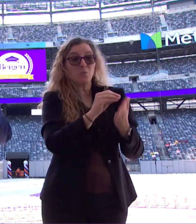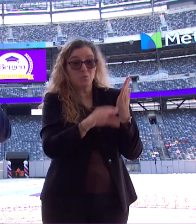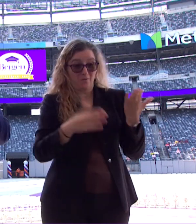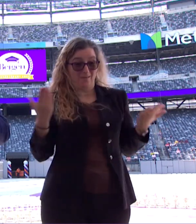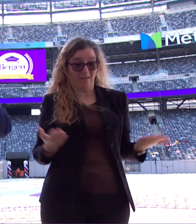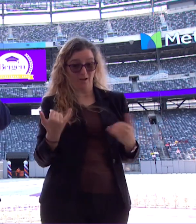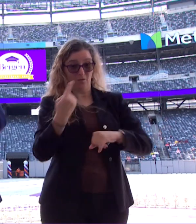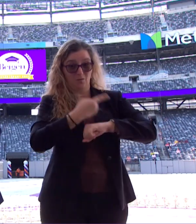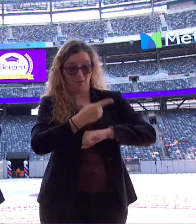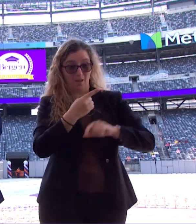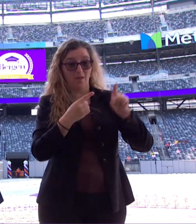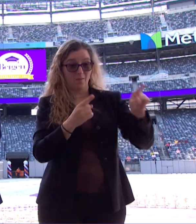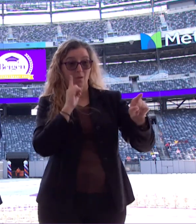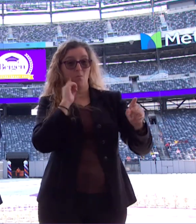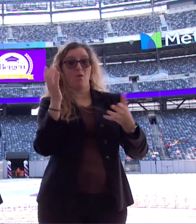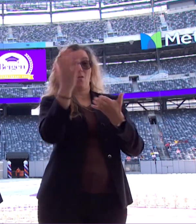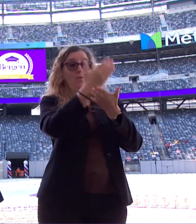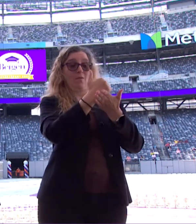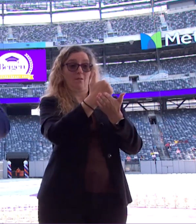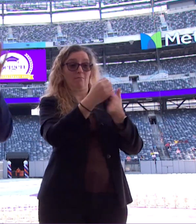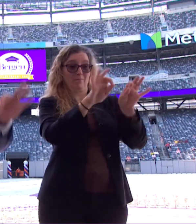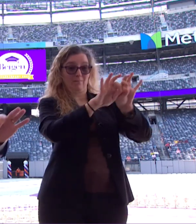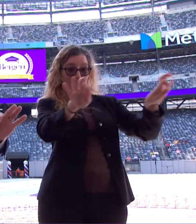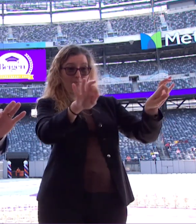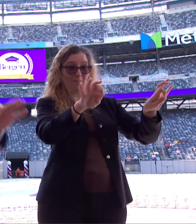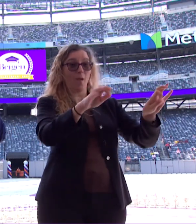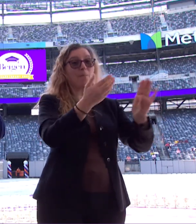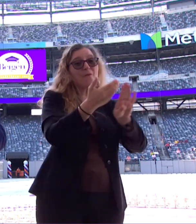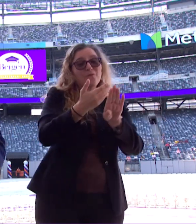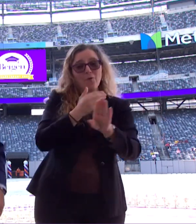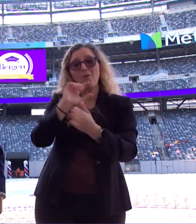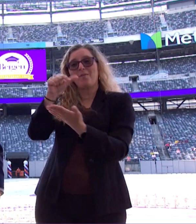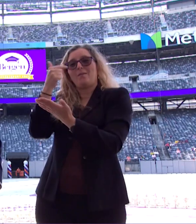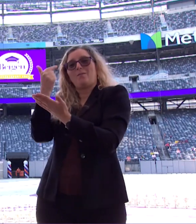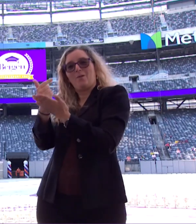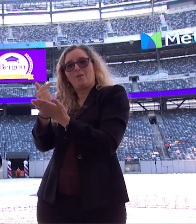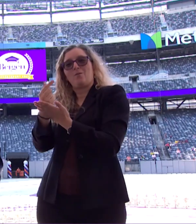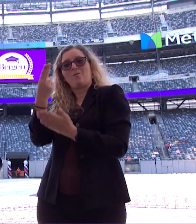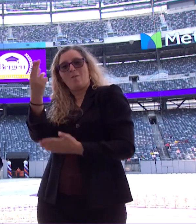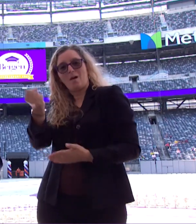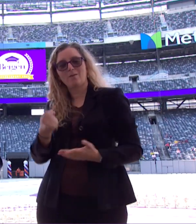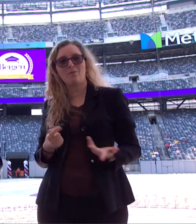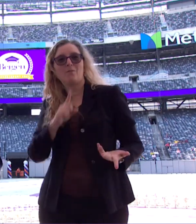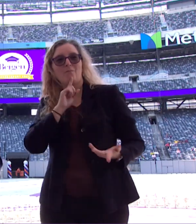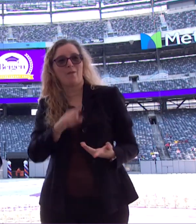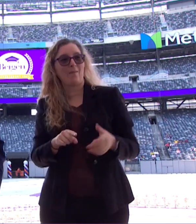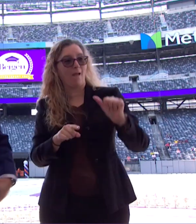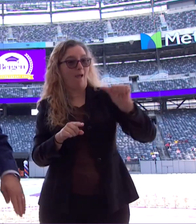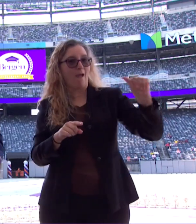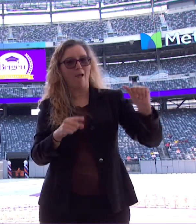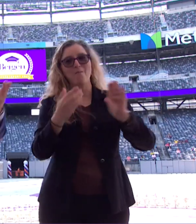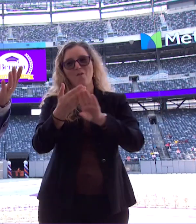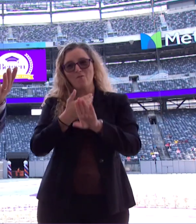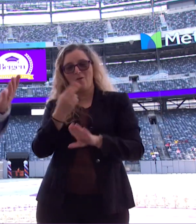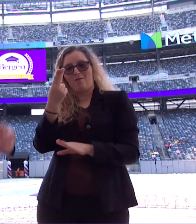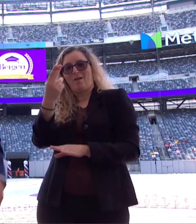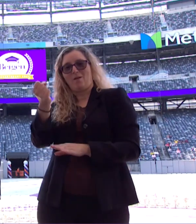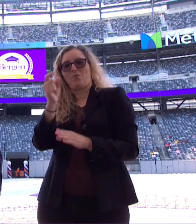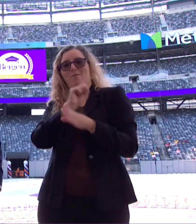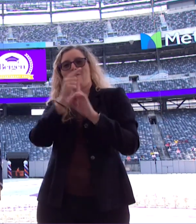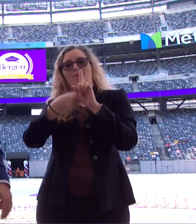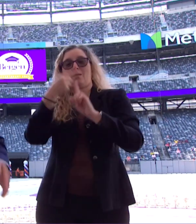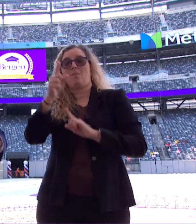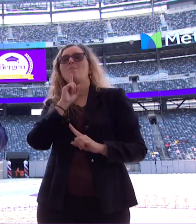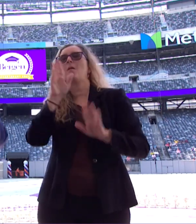today that will earn their associate degree before they earn their high school degree next month, which is, I mean, that is